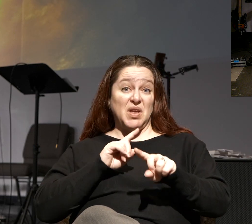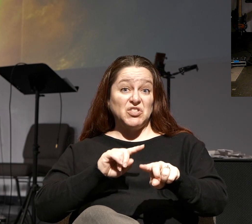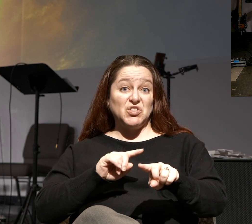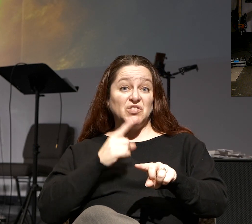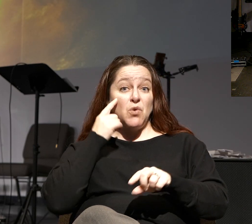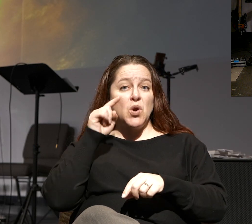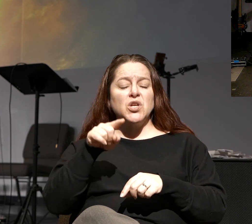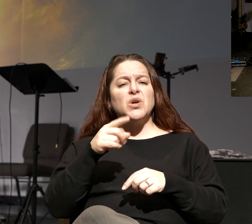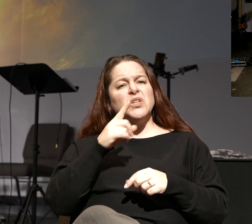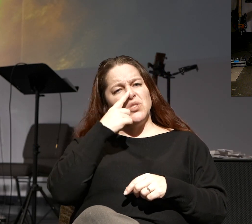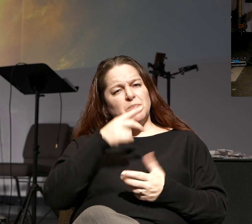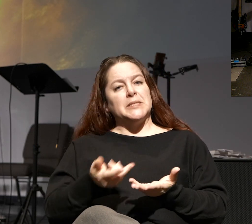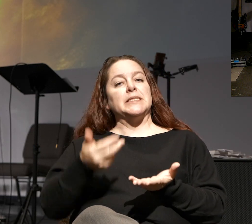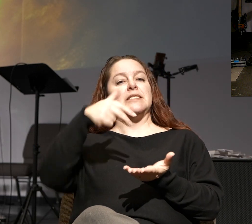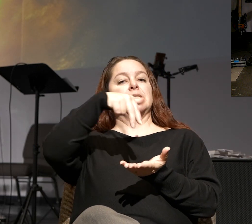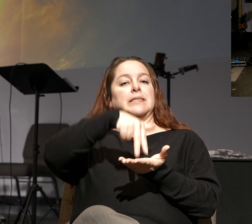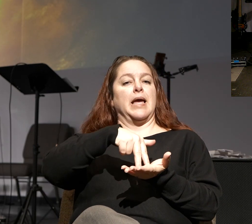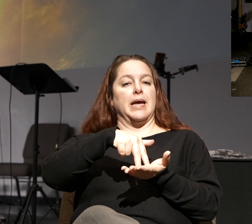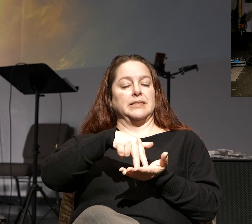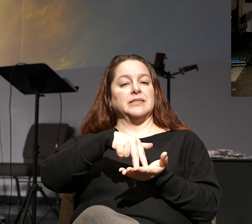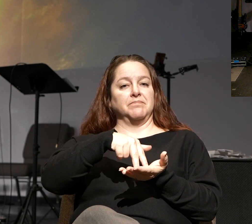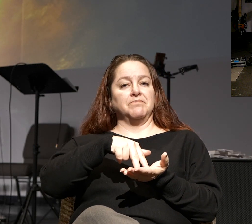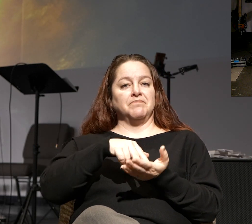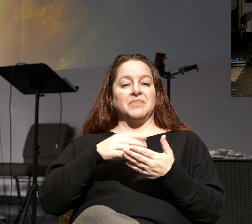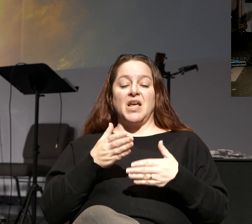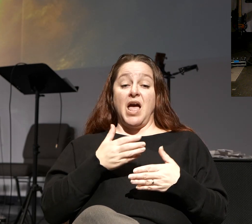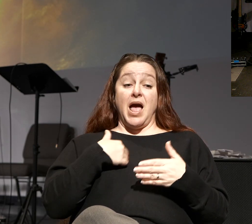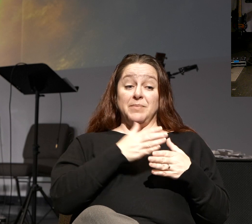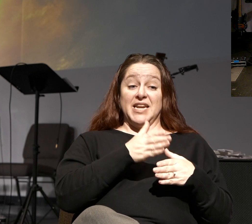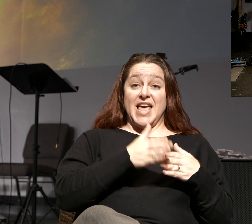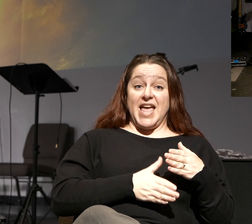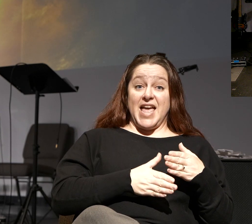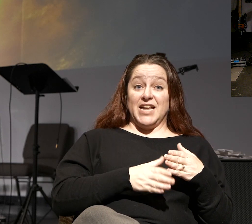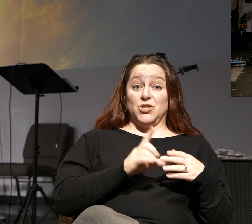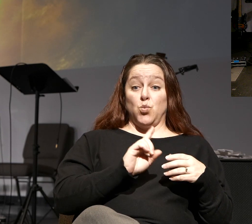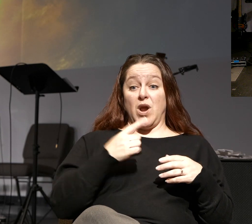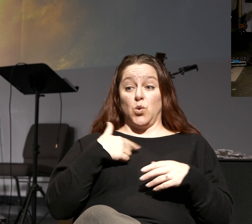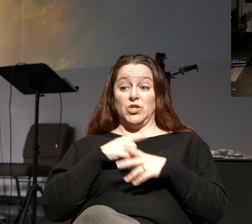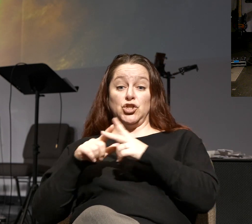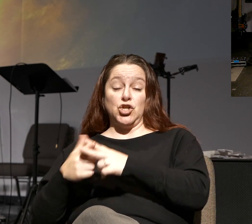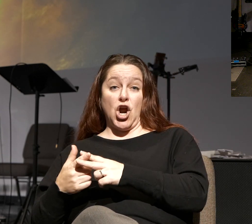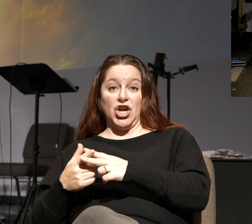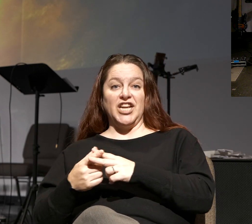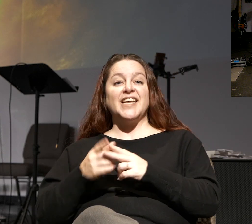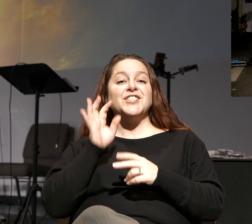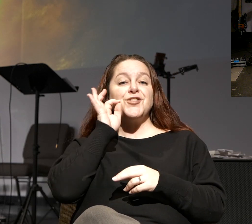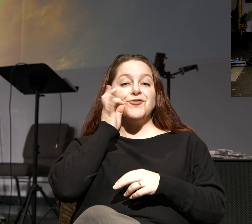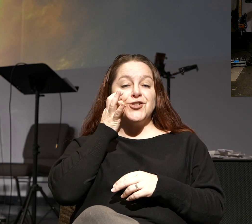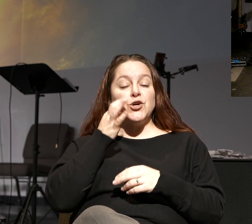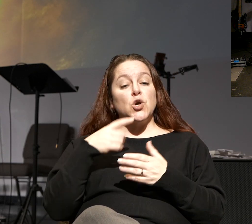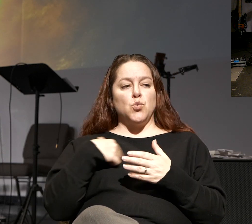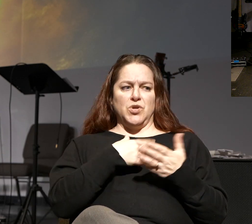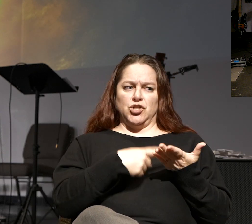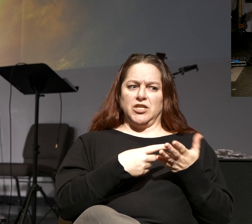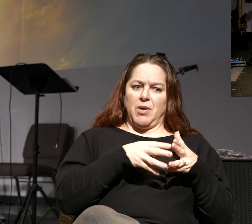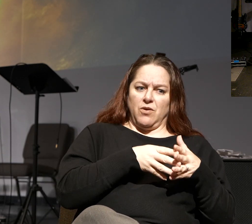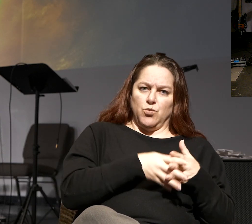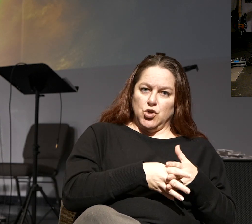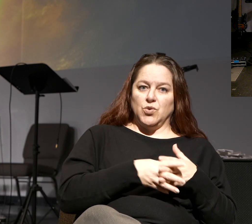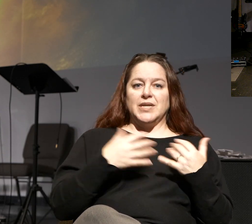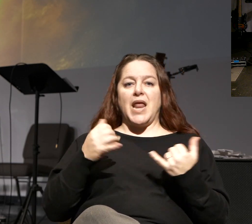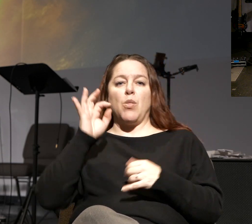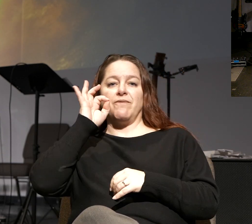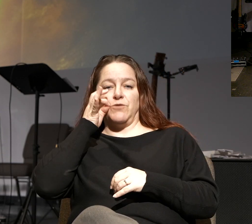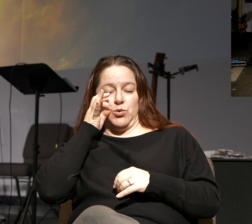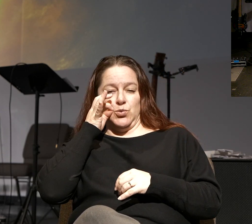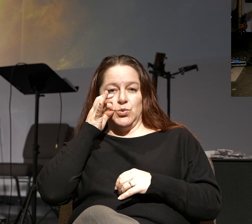for you. Would you stand with me? I'm going to end where we started. This is kind of the fruit. We talked about the root. Here's the fruit,